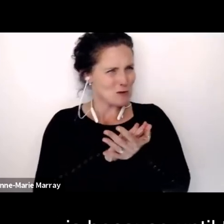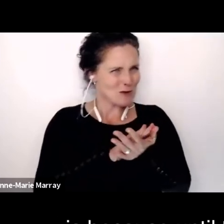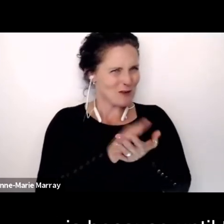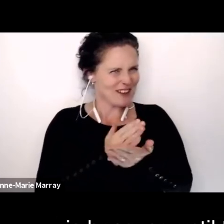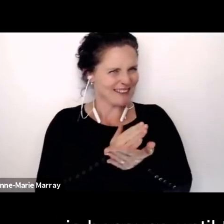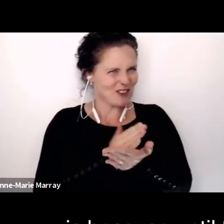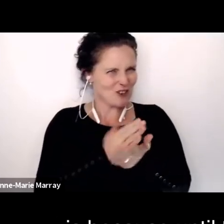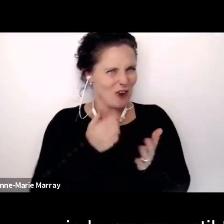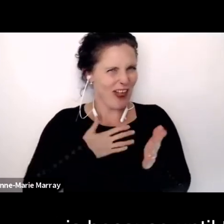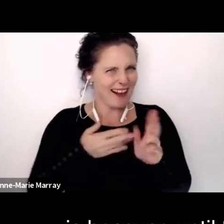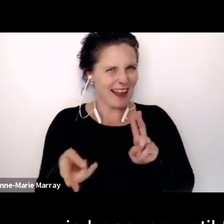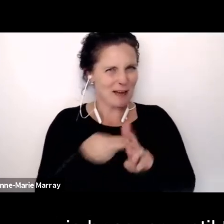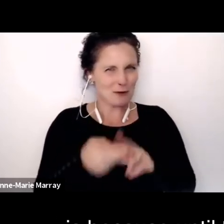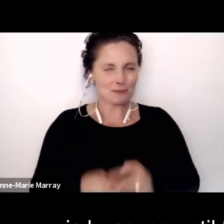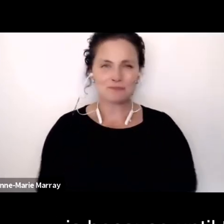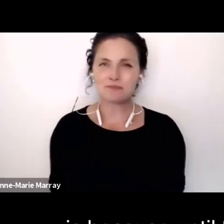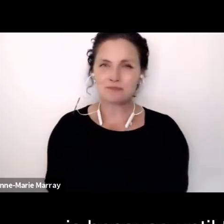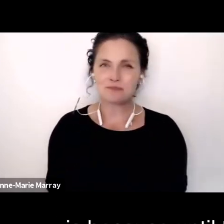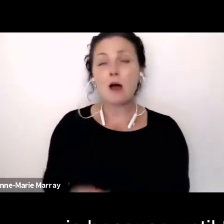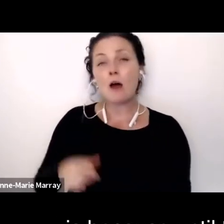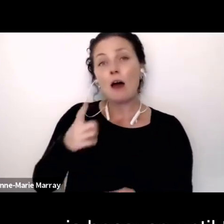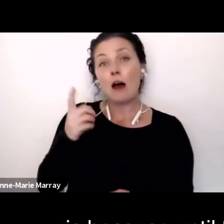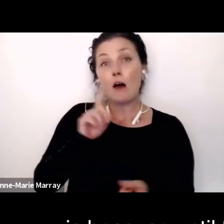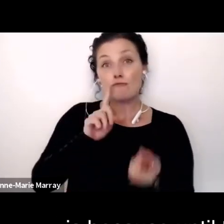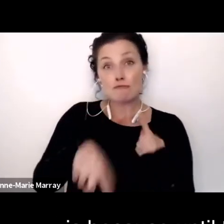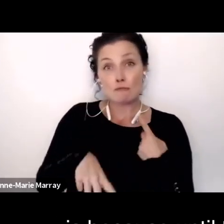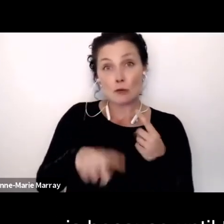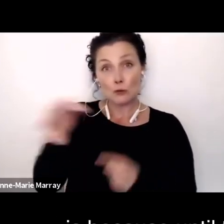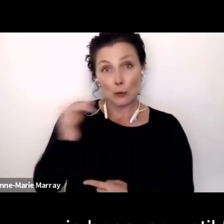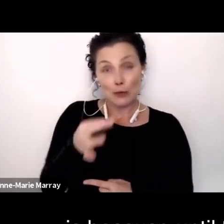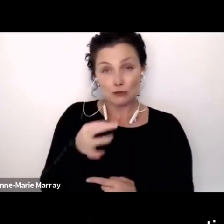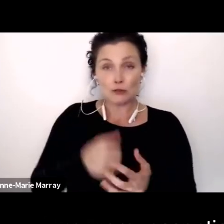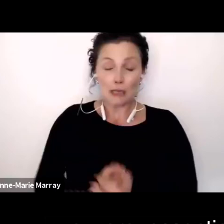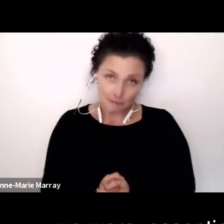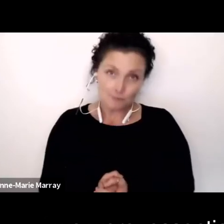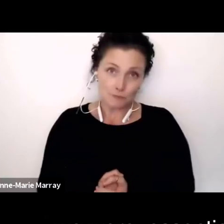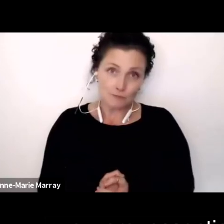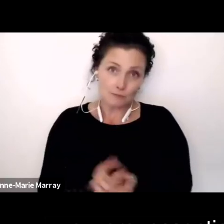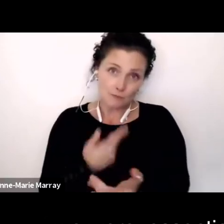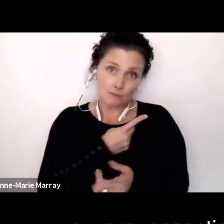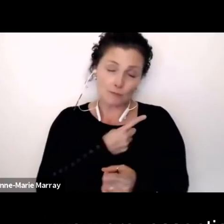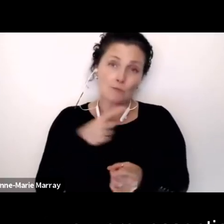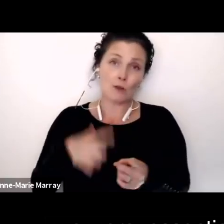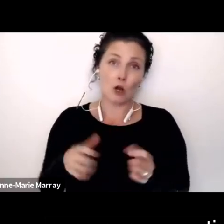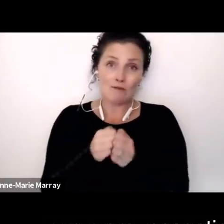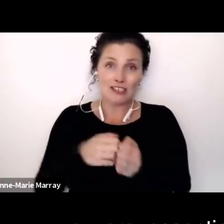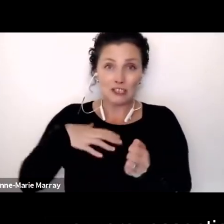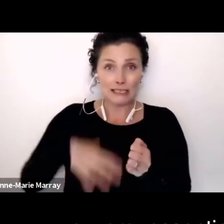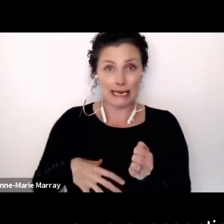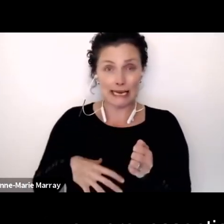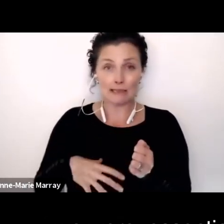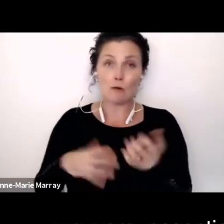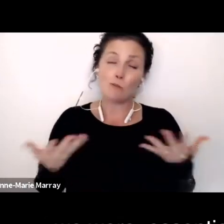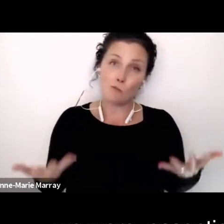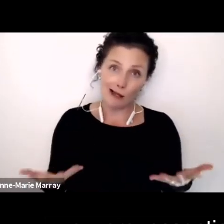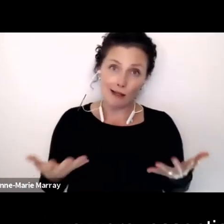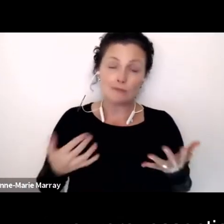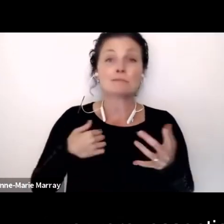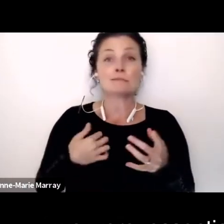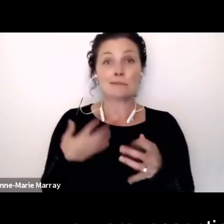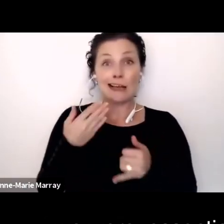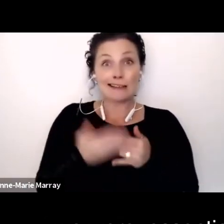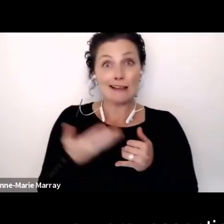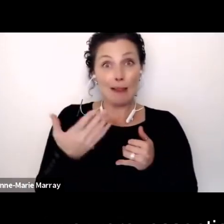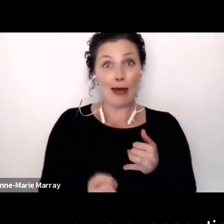short answer is because until the UN Convention on the Rights of Persons with Disabilities, we were